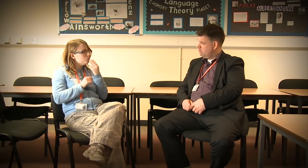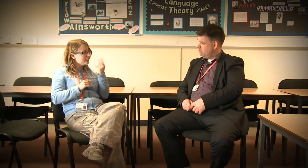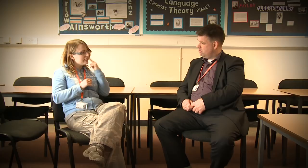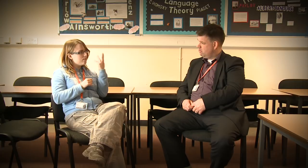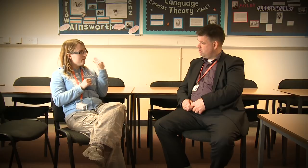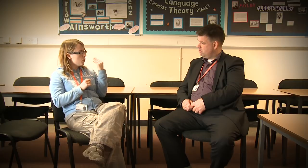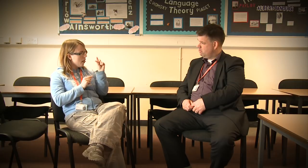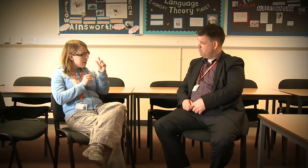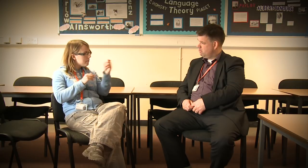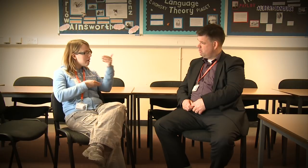There's not really been any barriers.